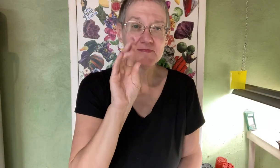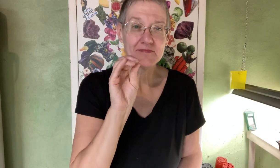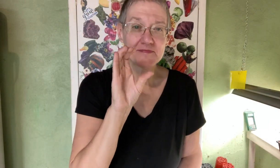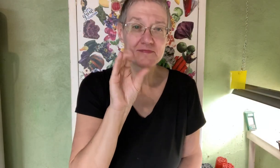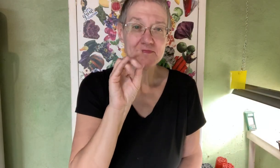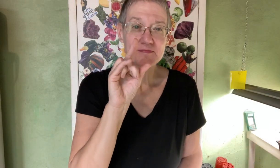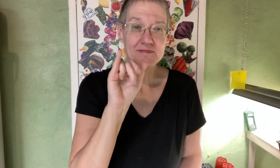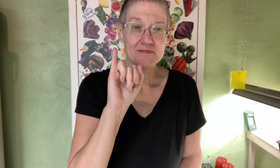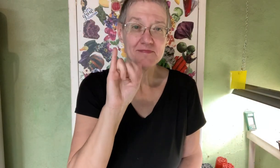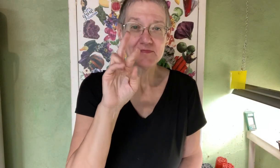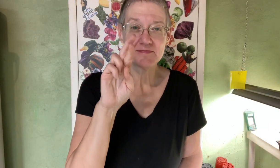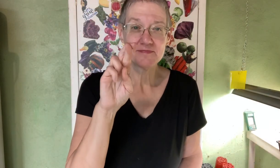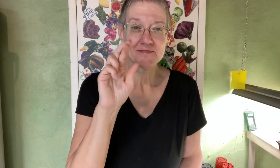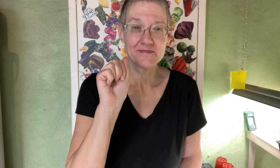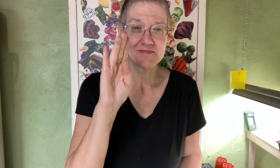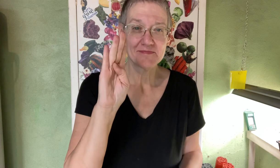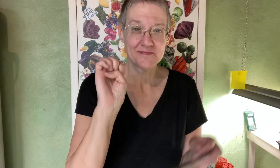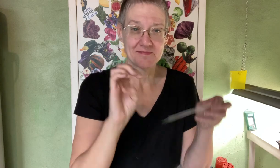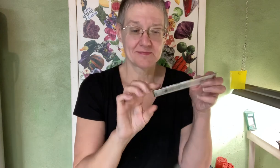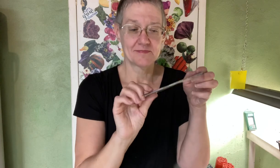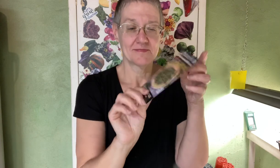technically this is broccoli rob